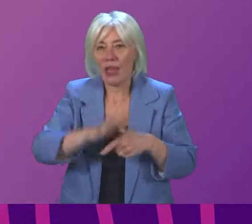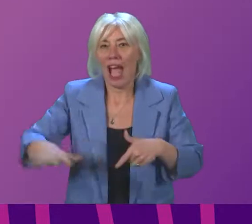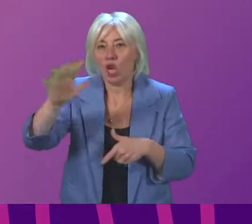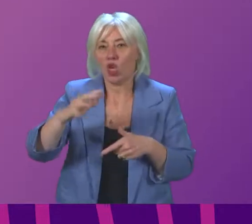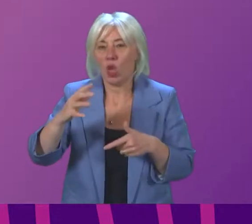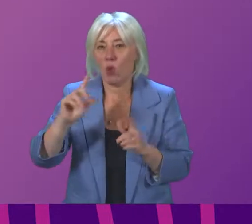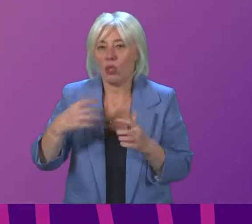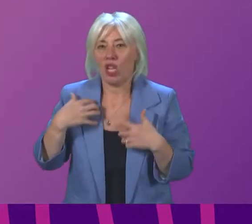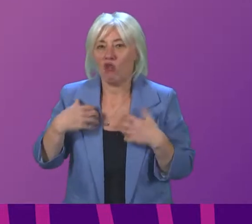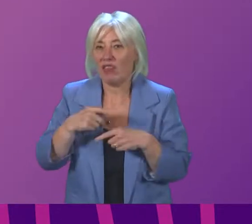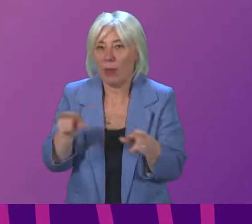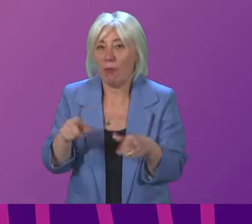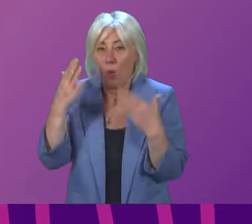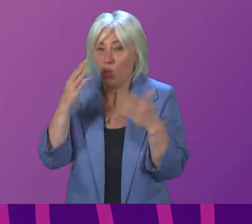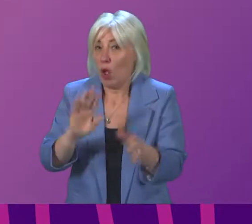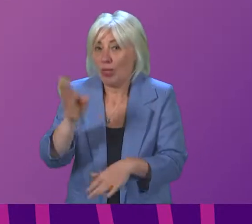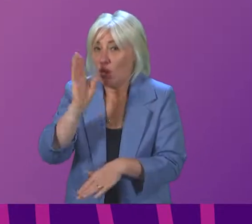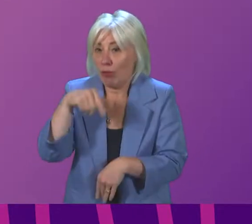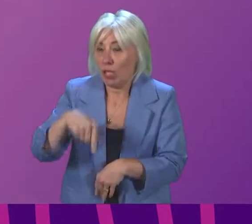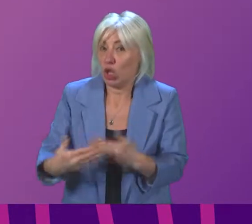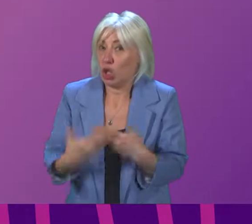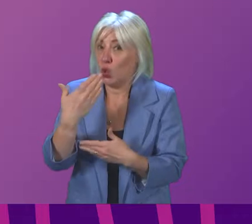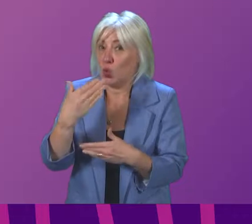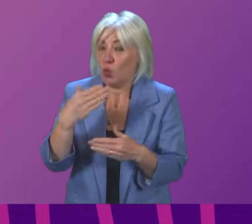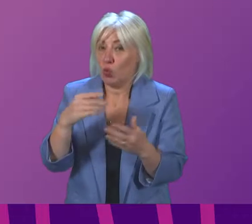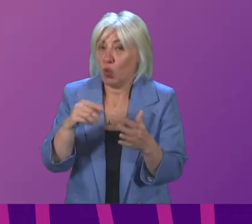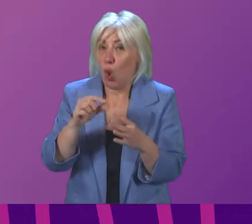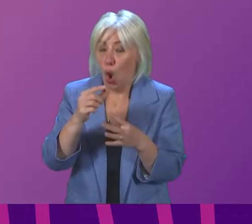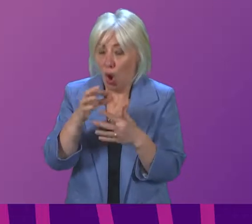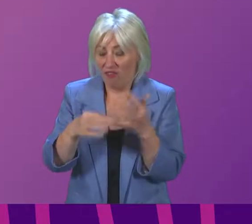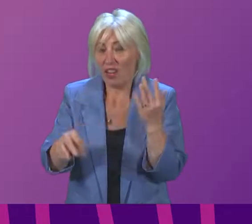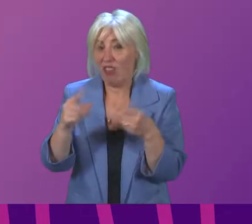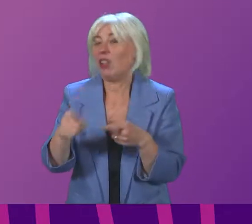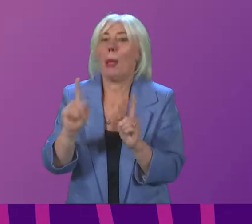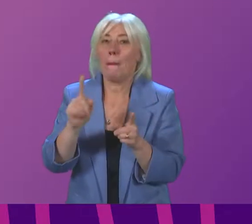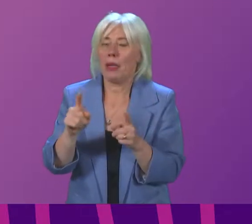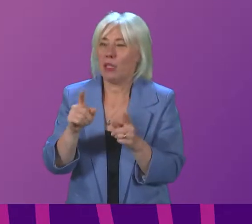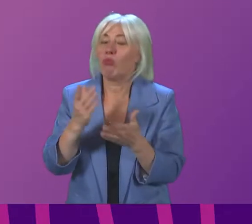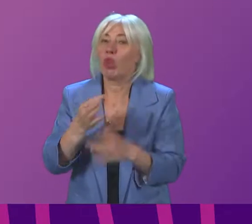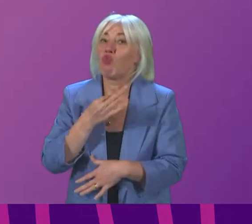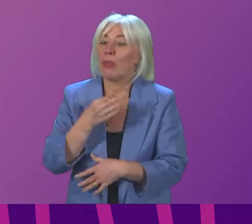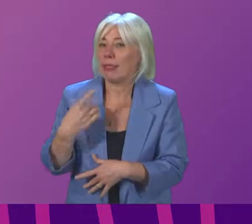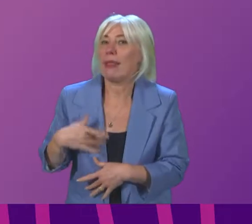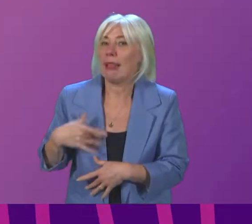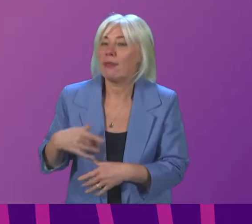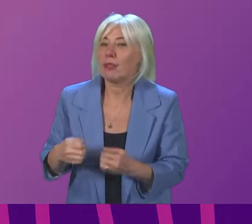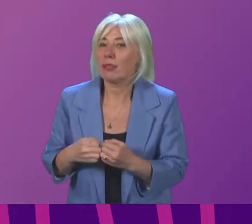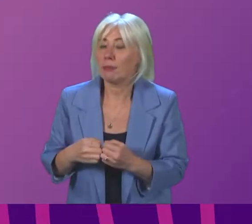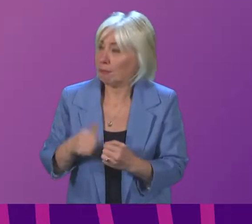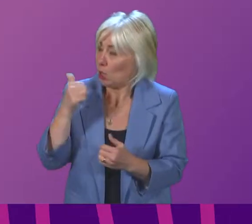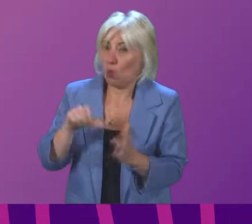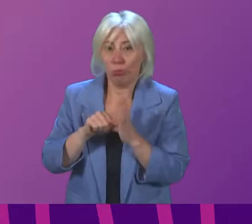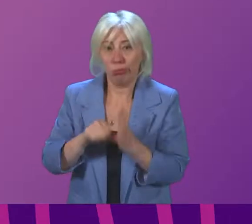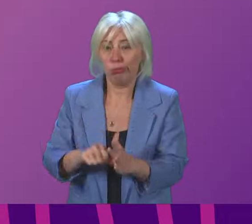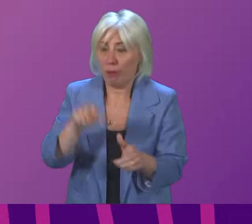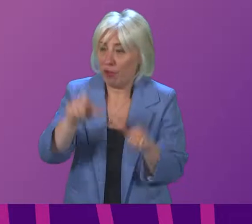yet know just how dangerous this new variant is, but what we do know is that this virus risks lives. I know how hard this must be for